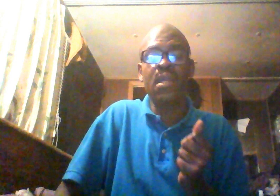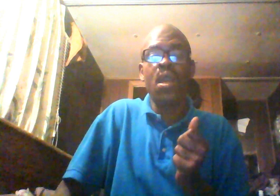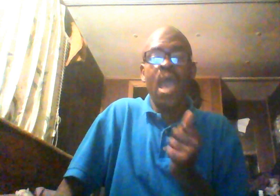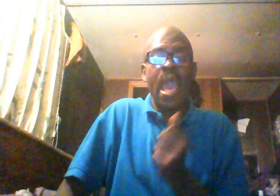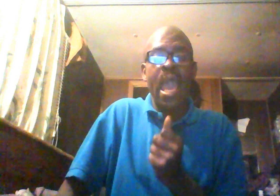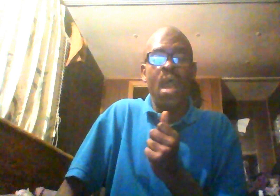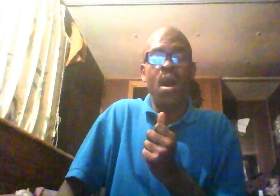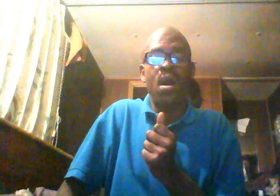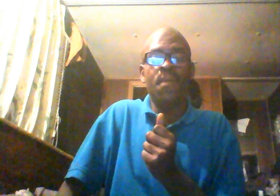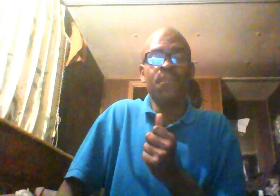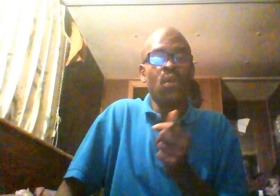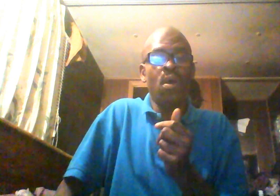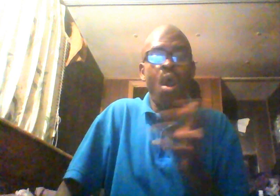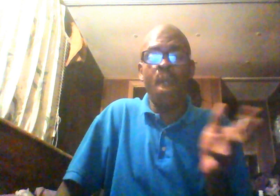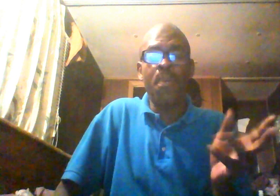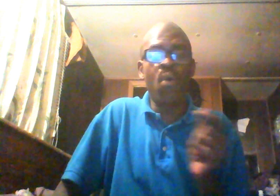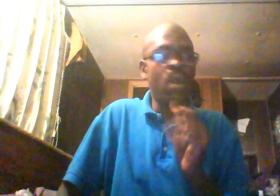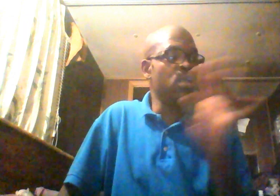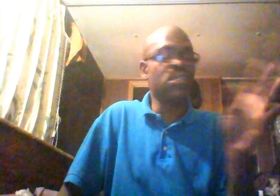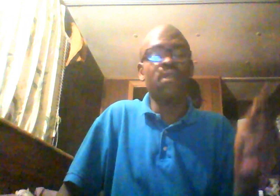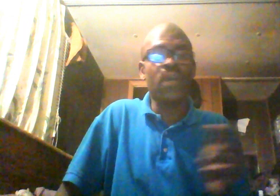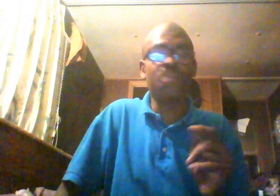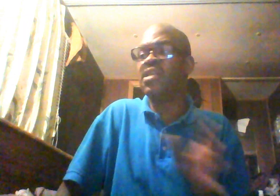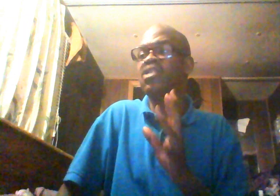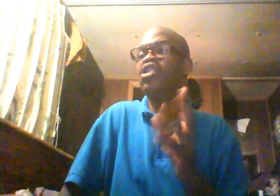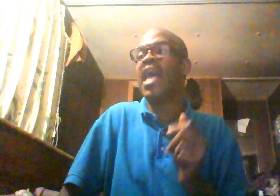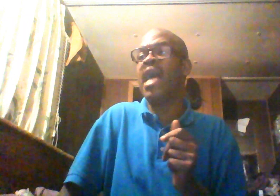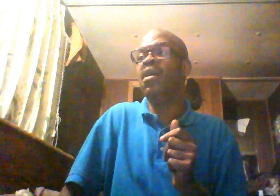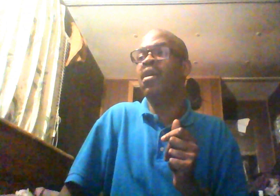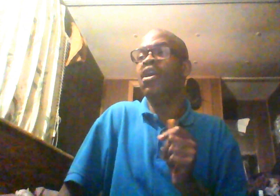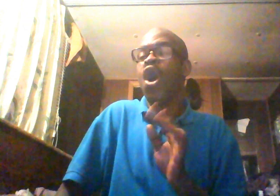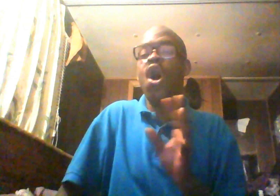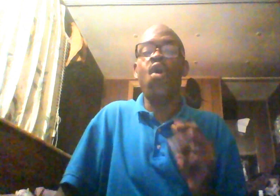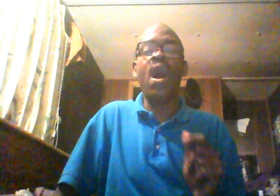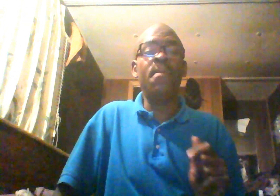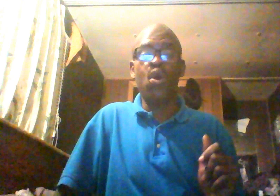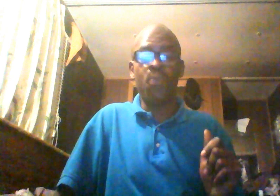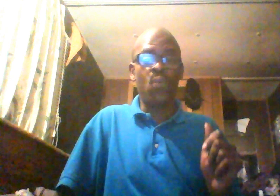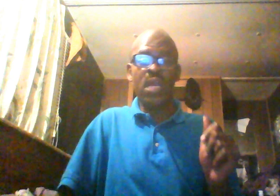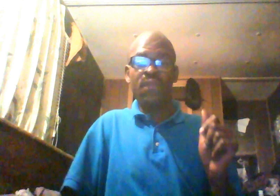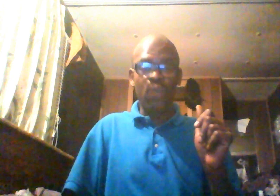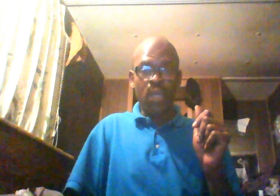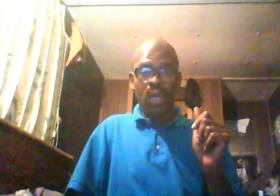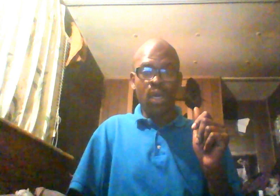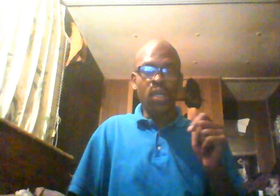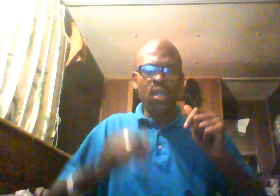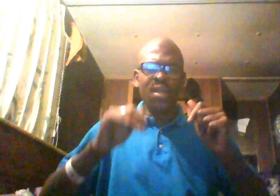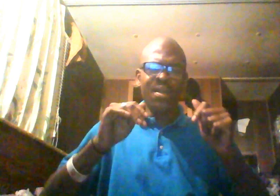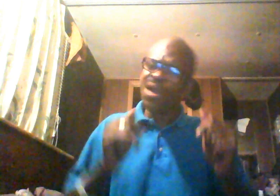At, um, Harpo and all these other fucking places she got. Oh, I'm Oprah Winfrey. No,